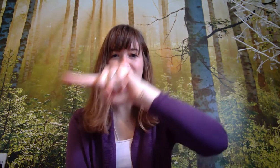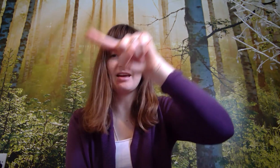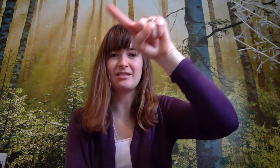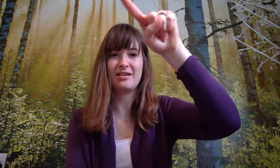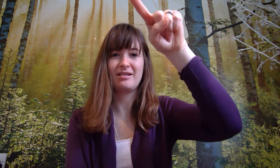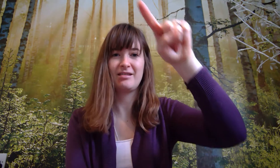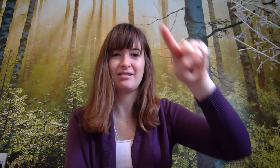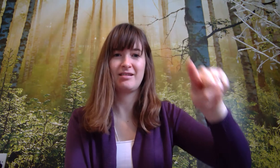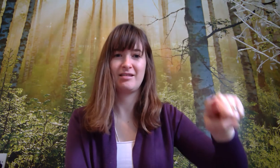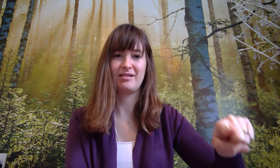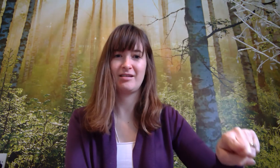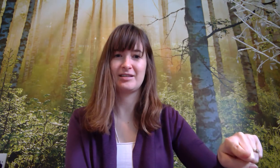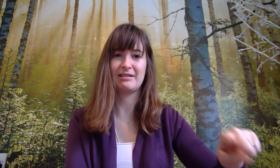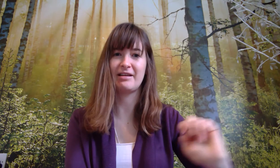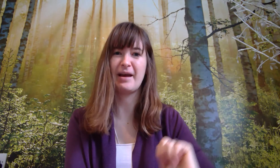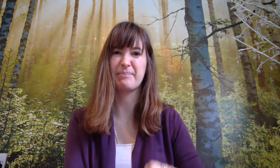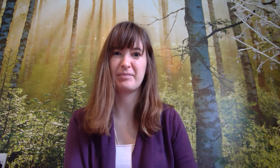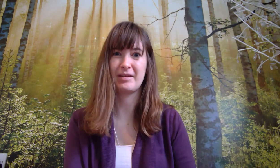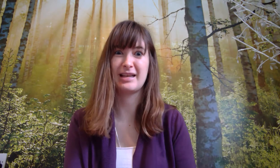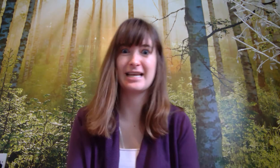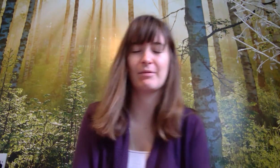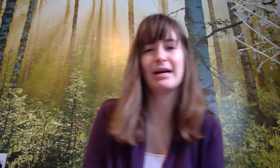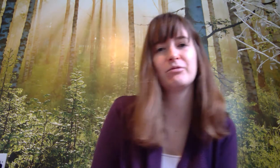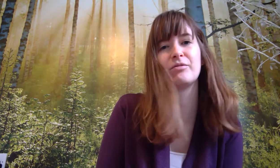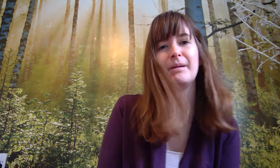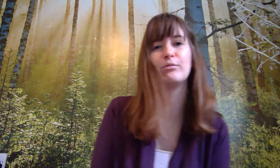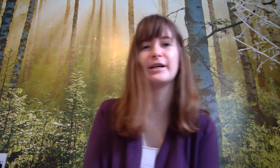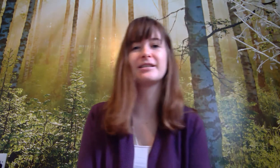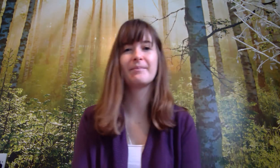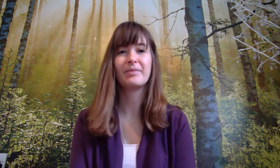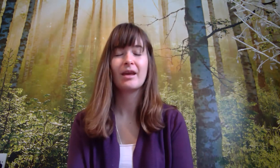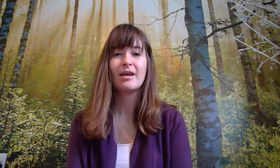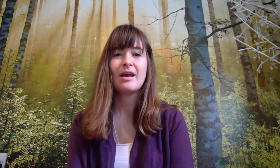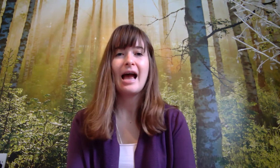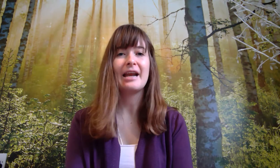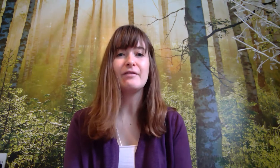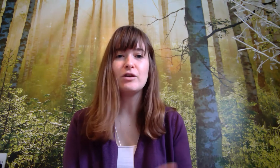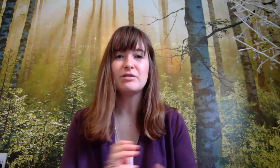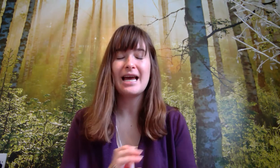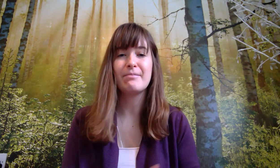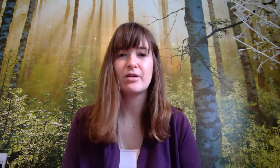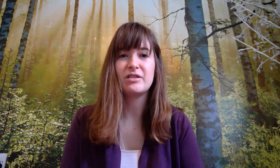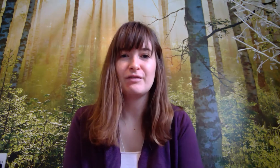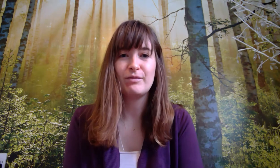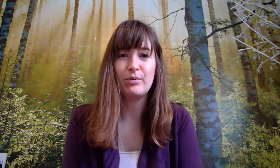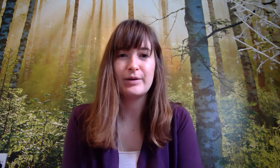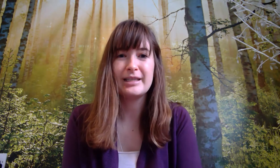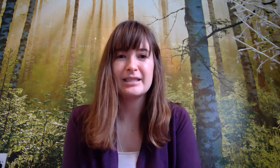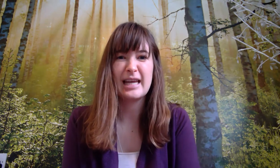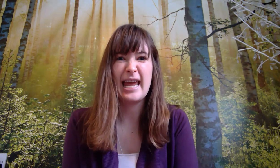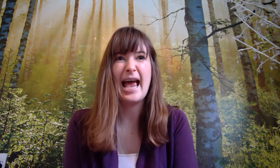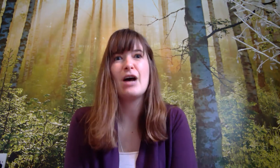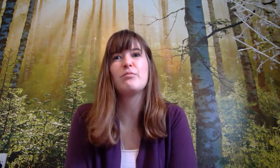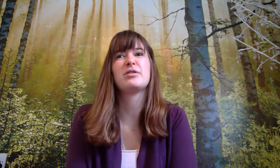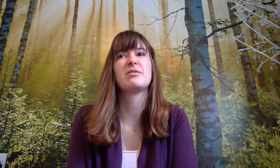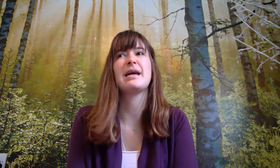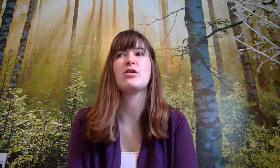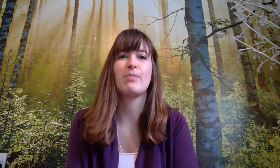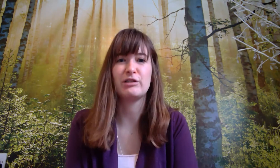that goes down like that and that's how we help to remember it and if you tap those different points it helps to make your body